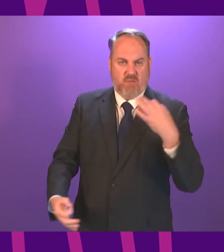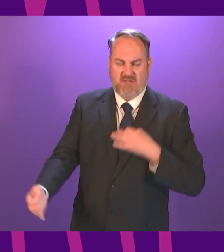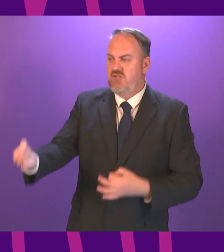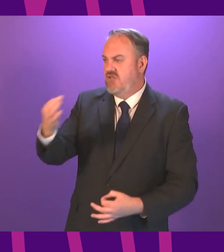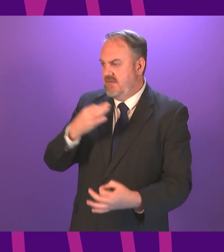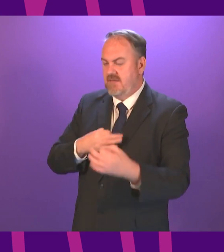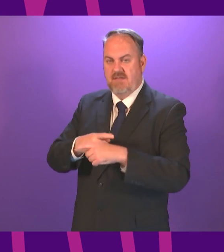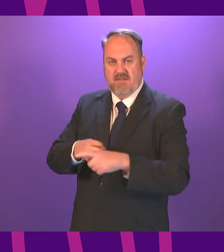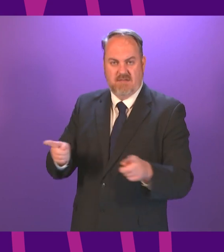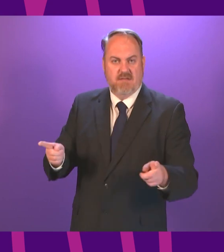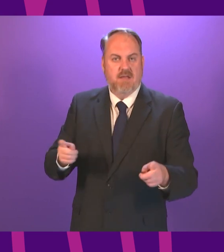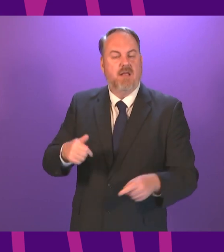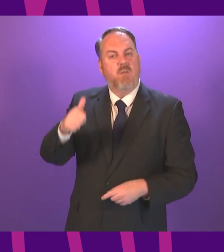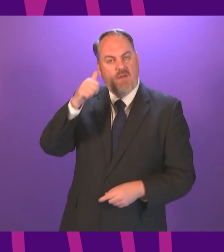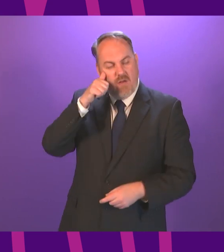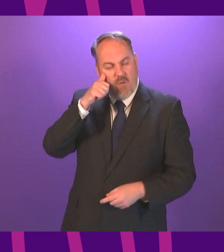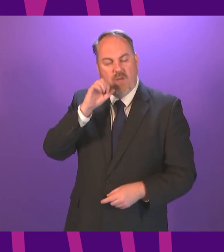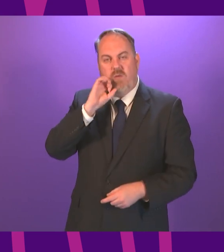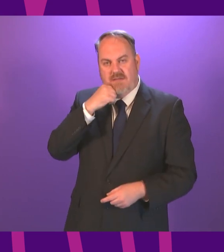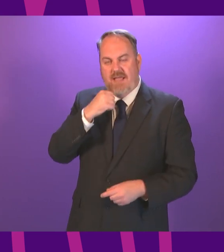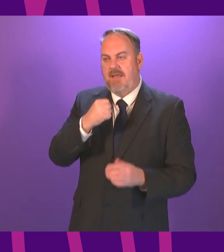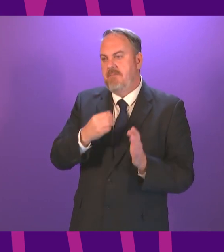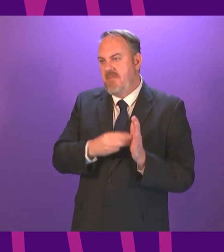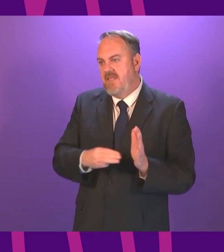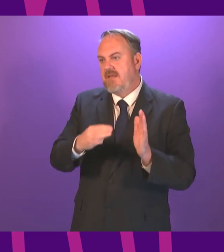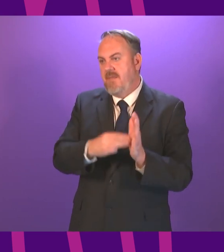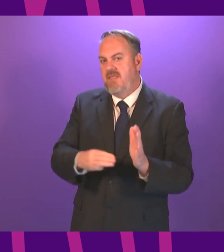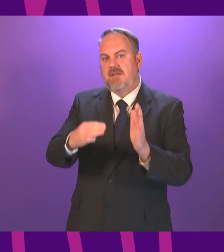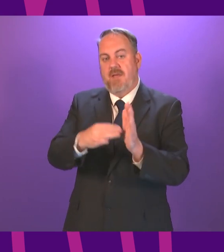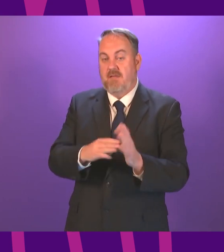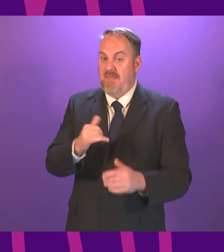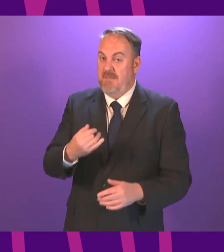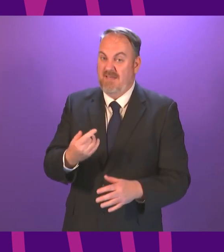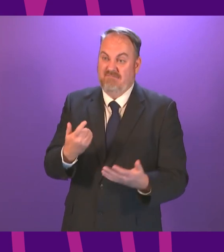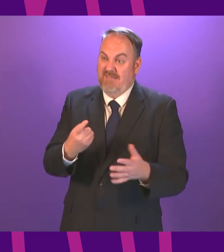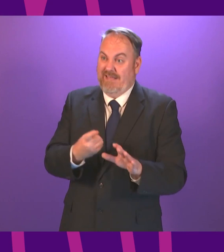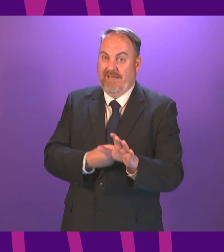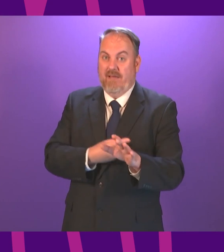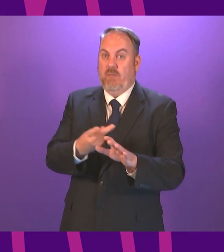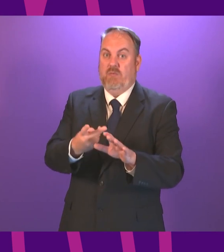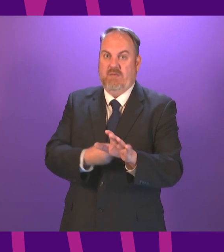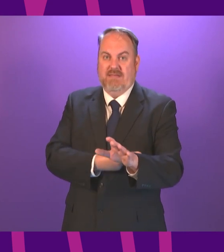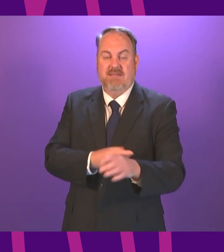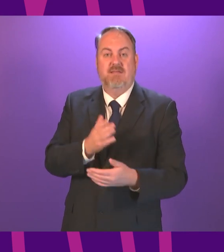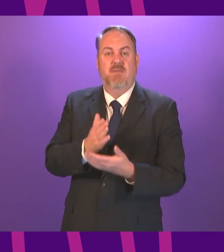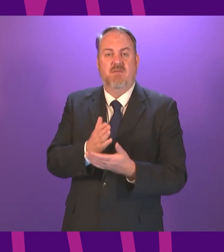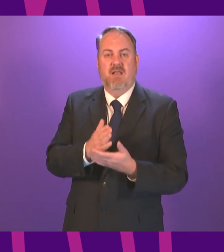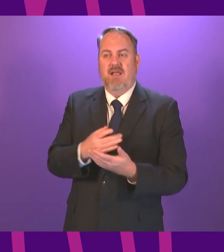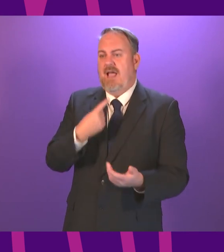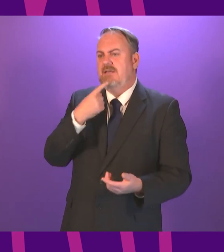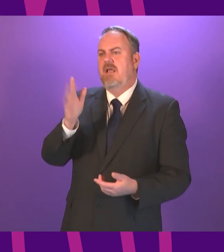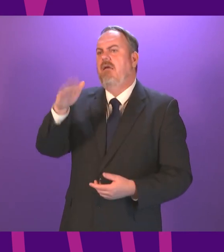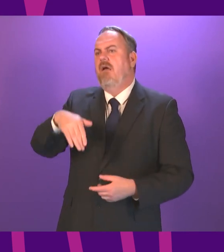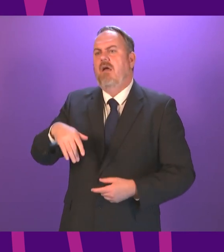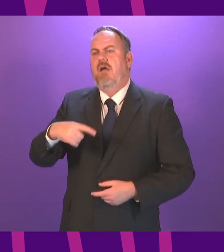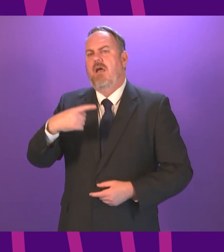I have said it will take longer than weeks and months and I have to be honest about that as health secretary I can sit here and pretend to give a figure that